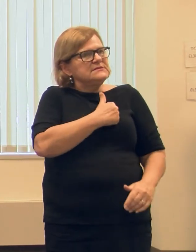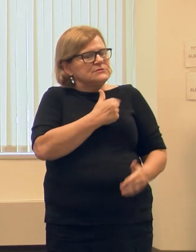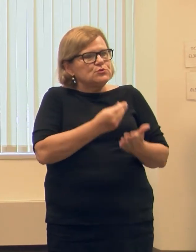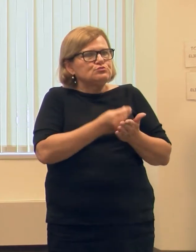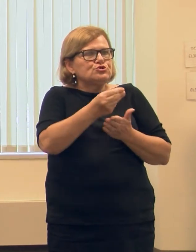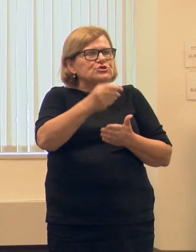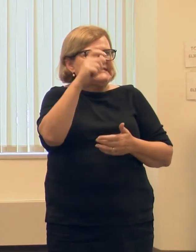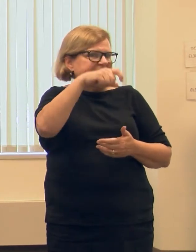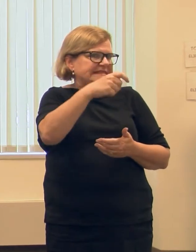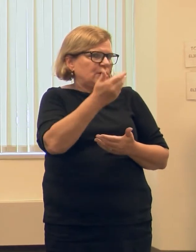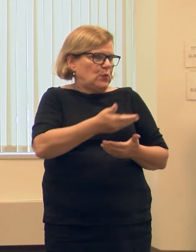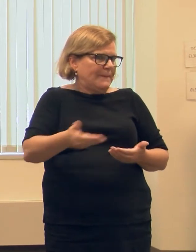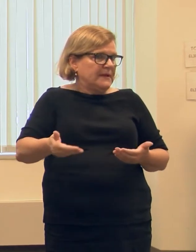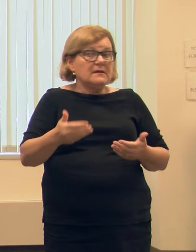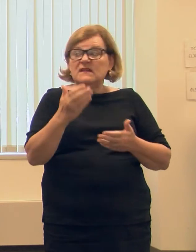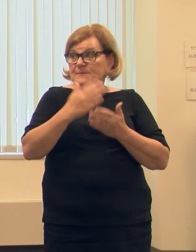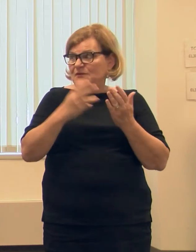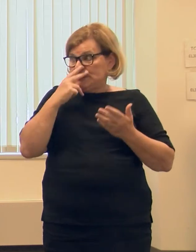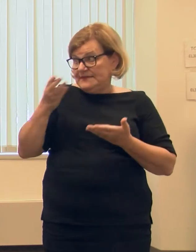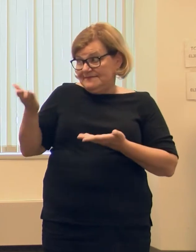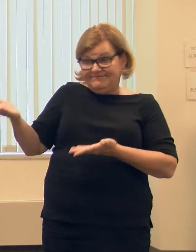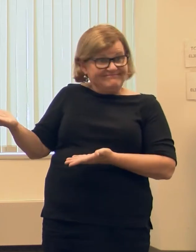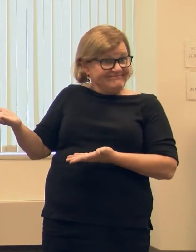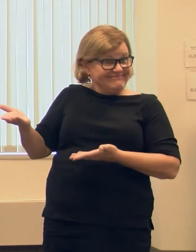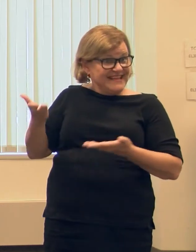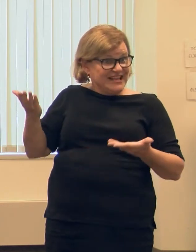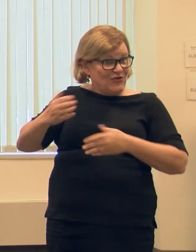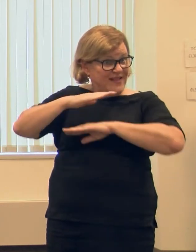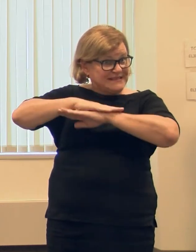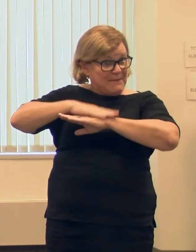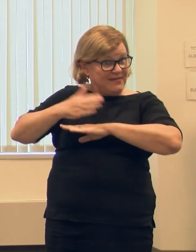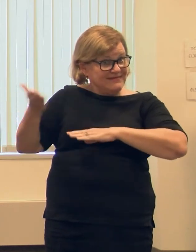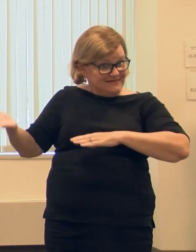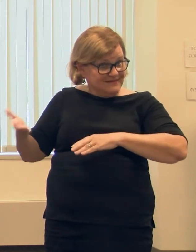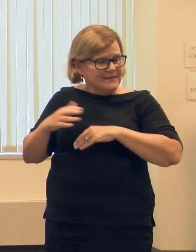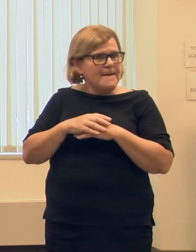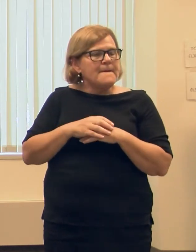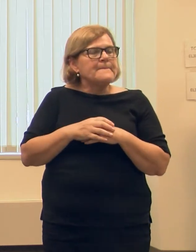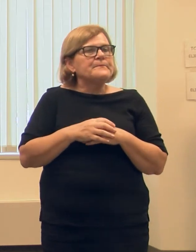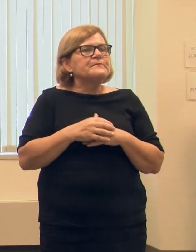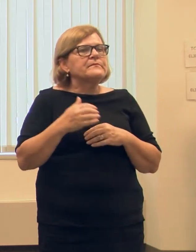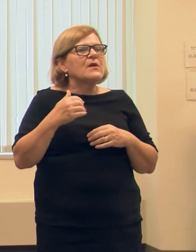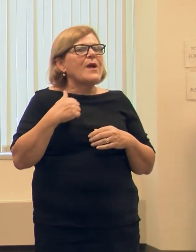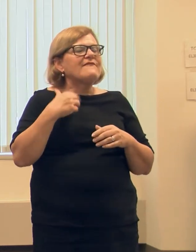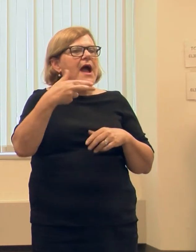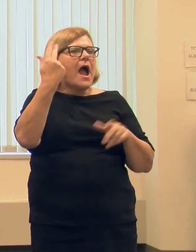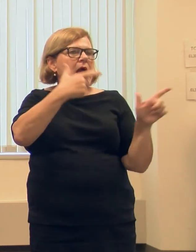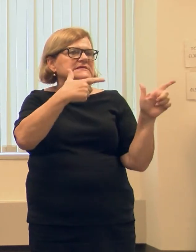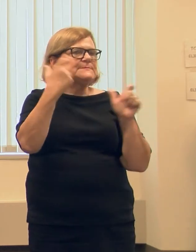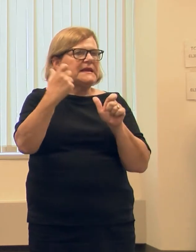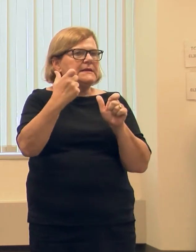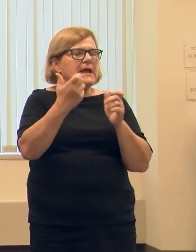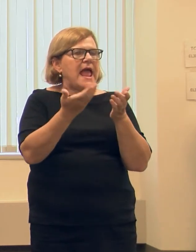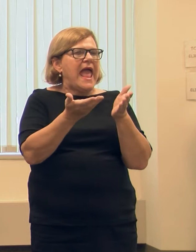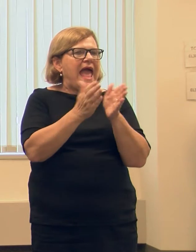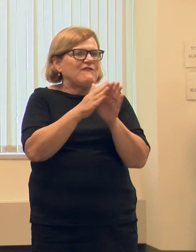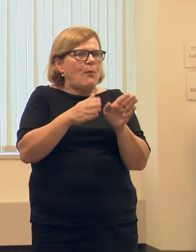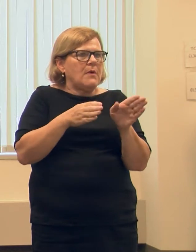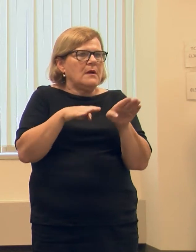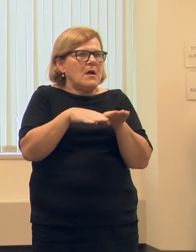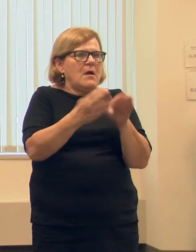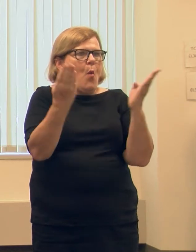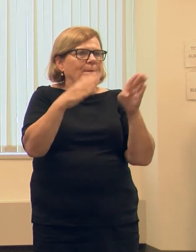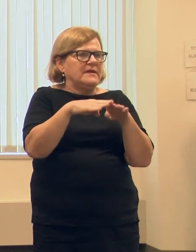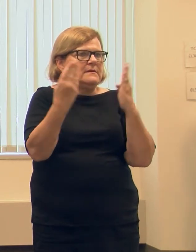purchase the needed equipment, some of which you see on the table next to me. We have a high-speed envelope opener because